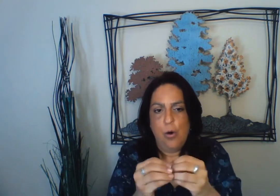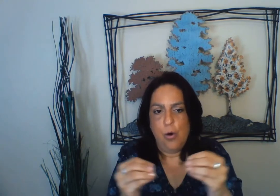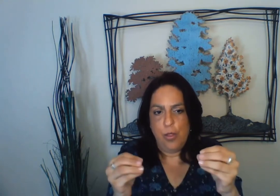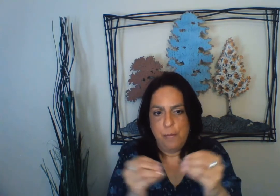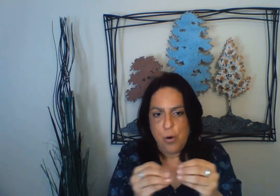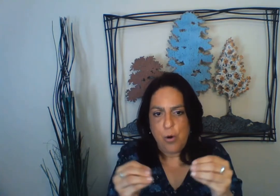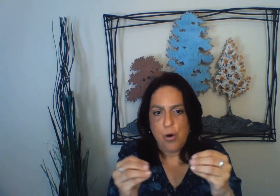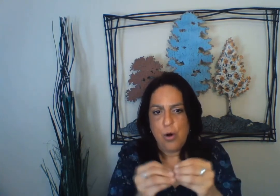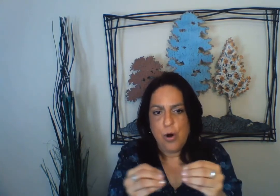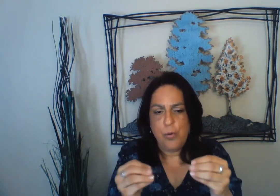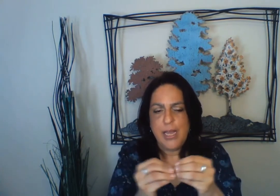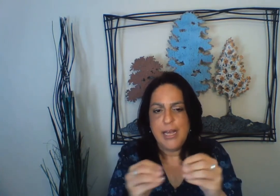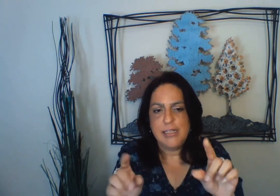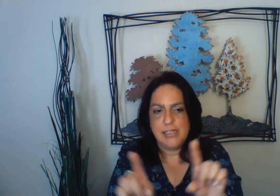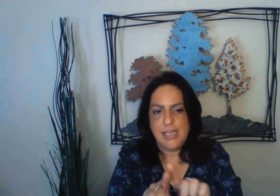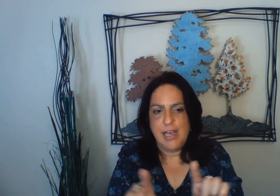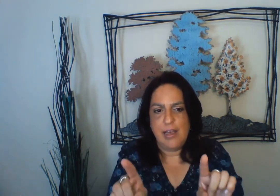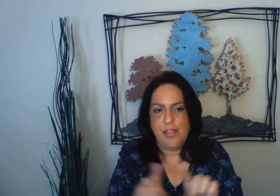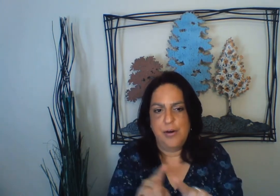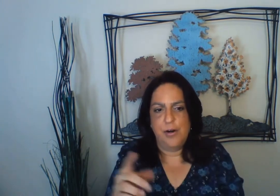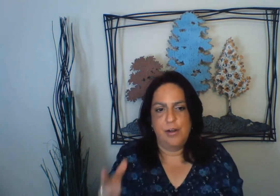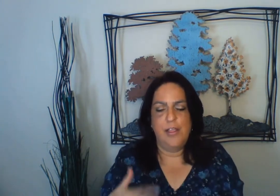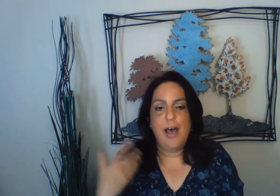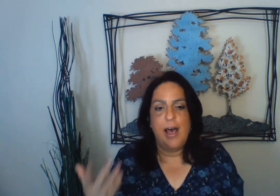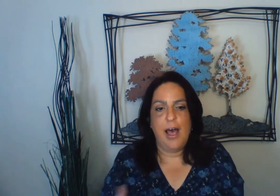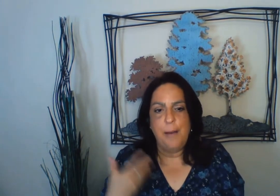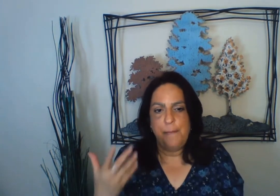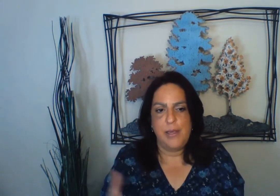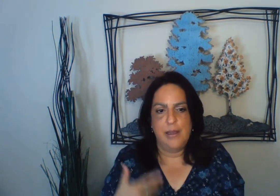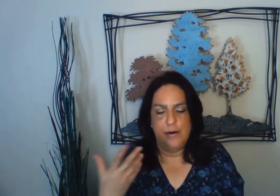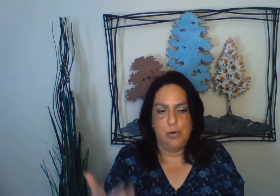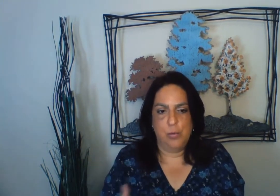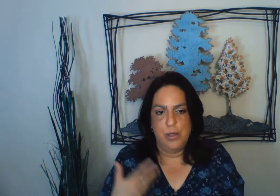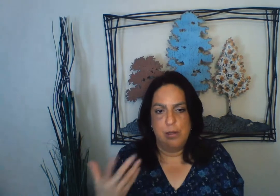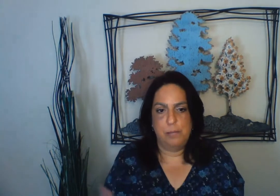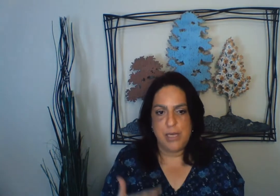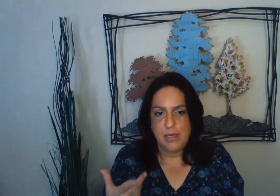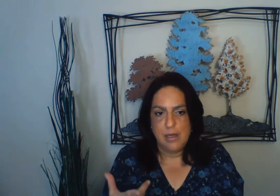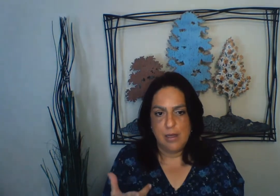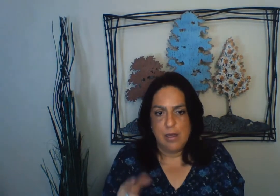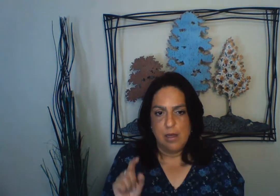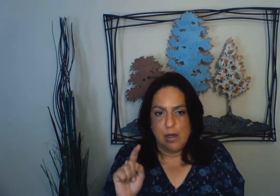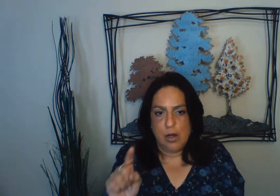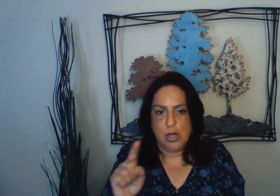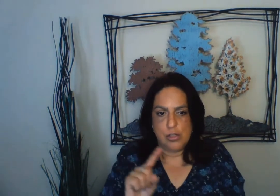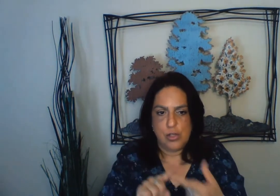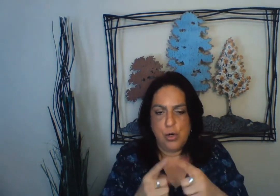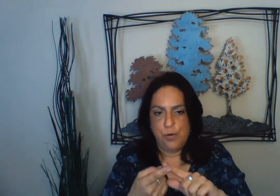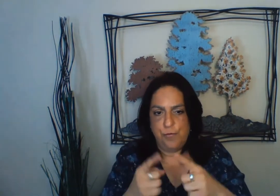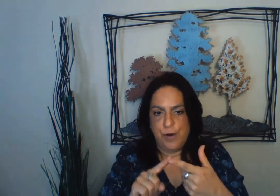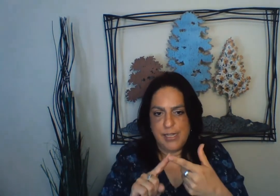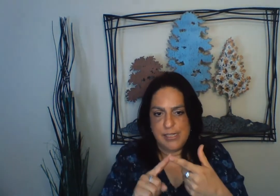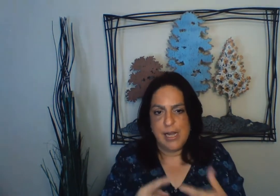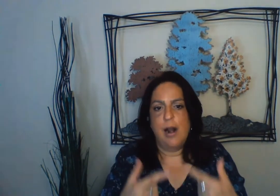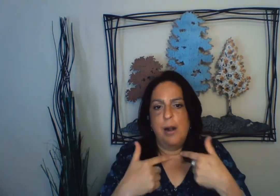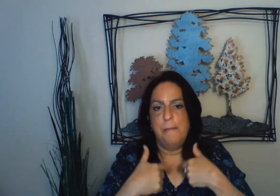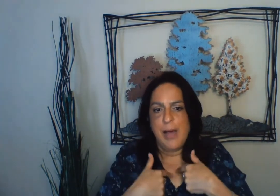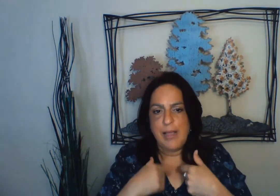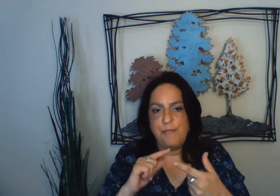Oh, the more we get together, the happier we'll be. Cause your friends are my